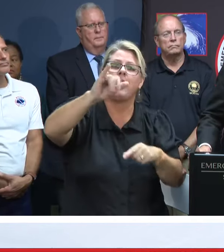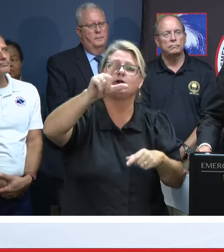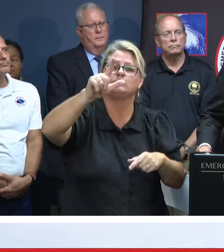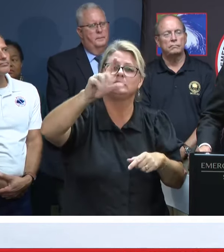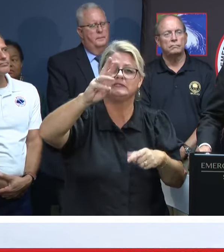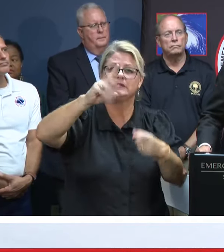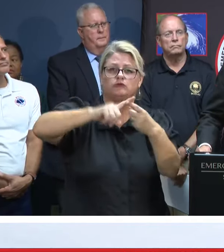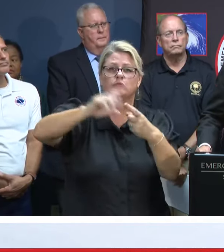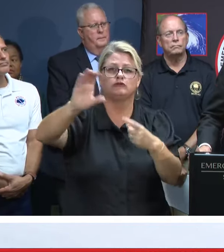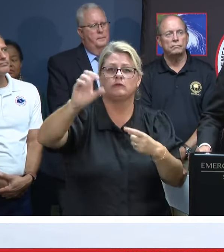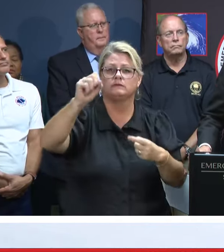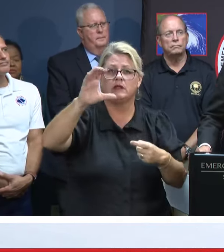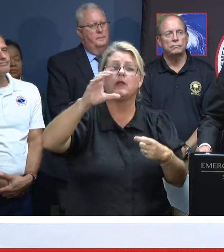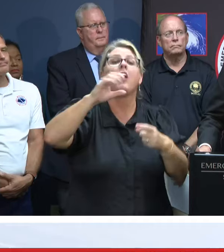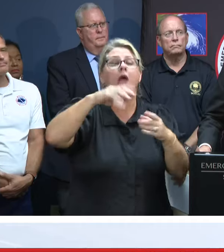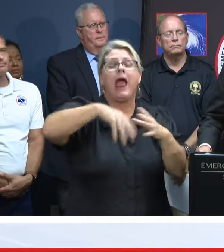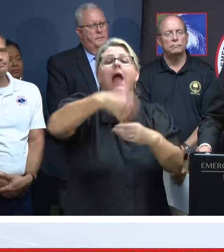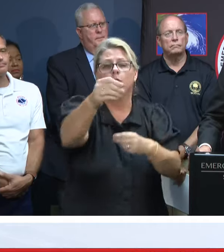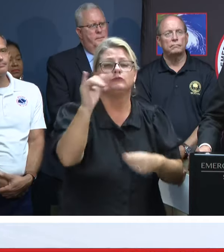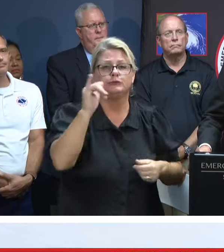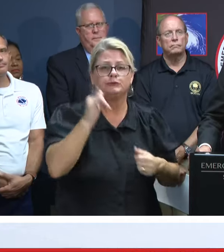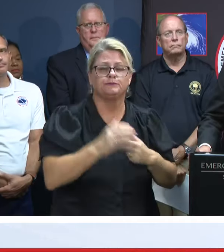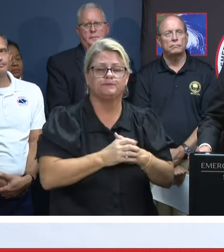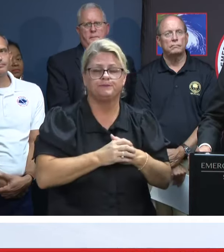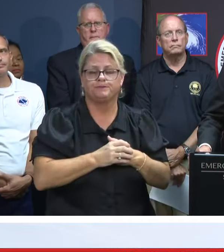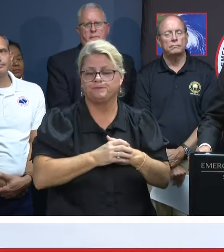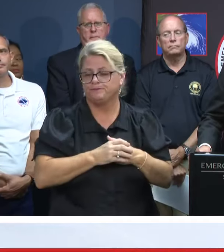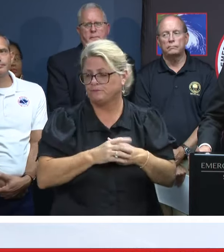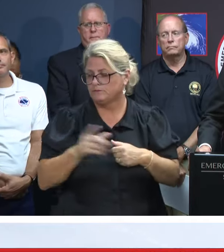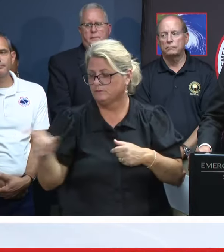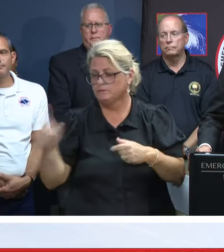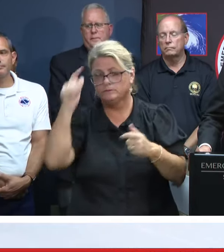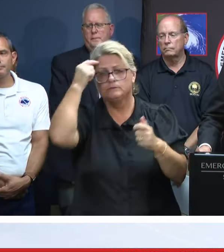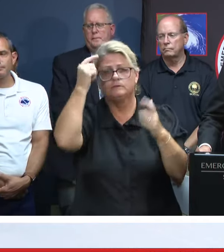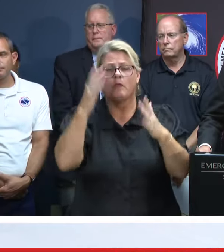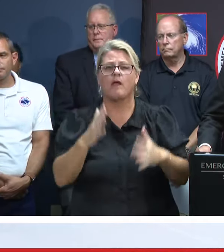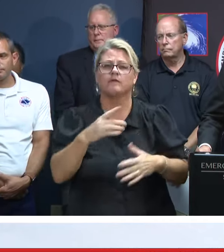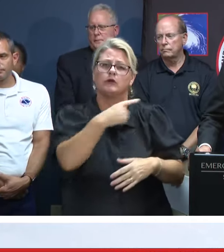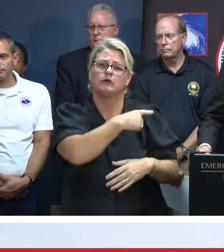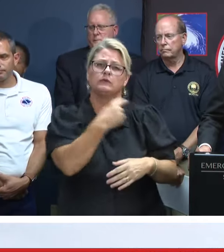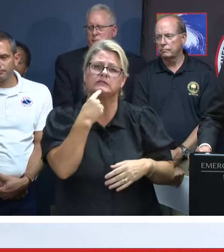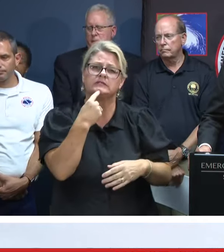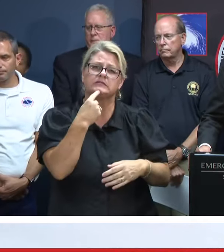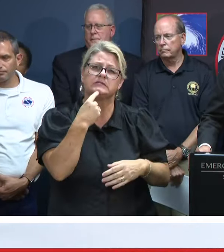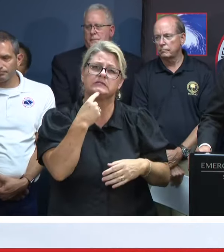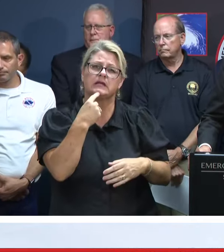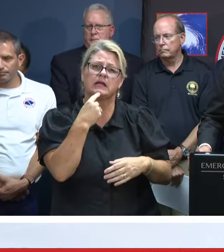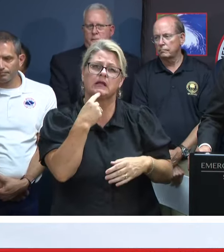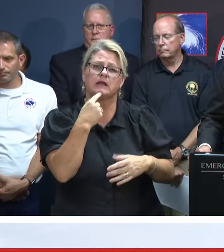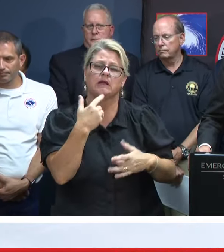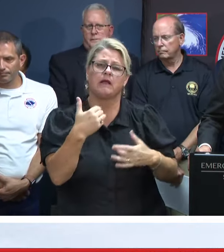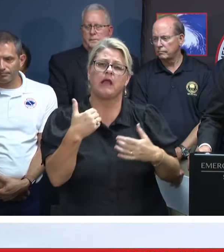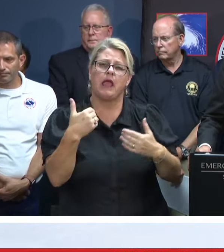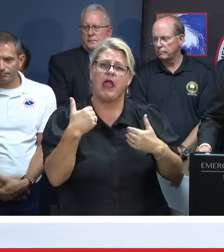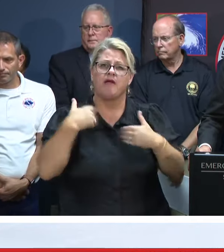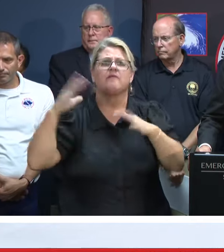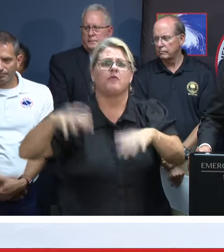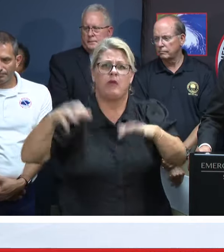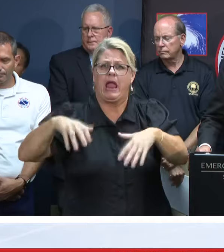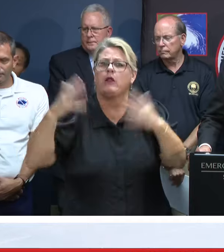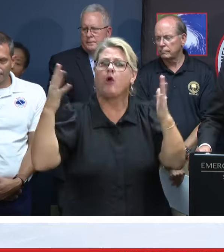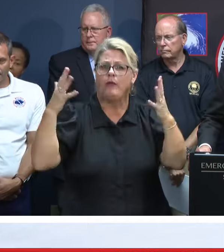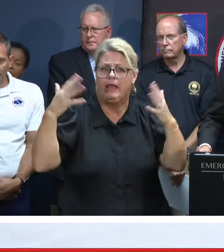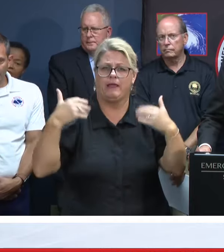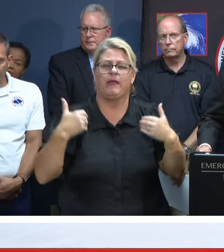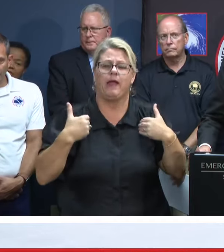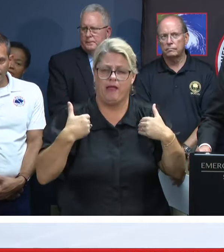Charleston and out of Charleston. Governor, mentioned that there's been a- We are listening live